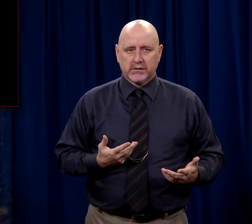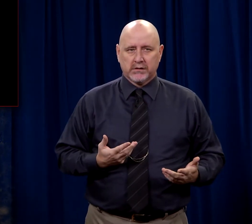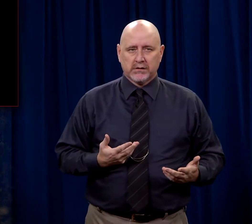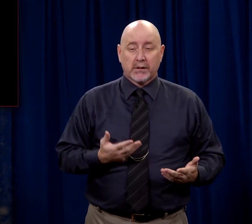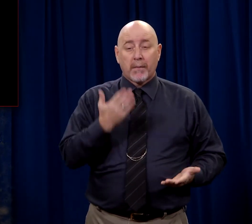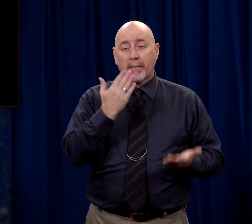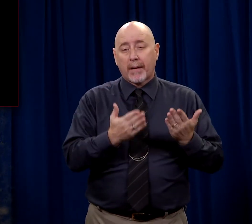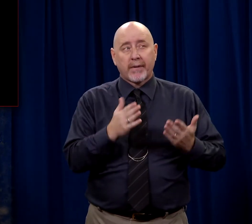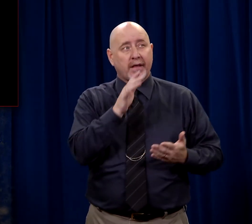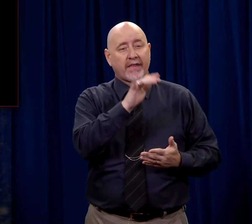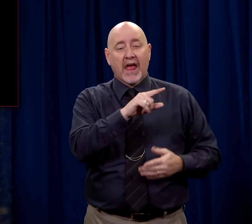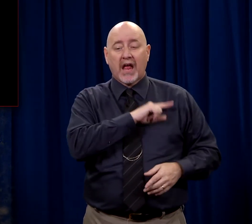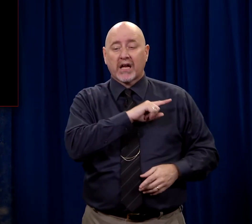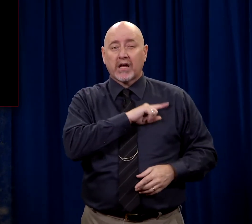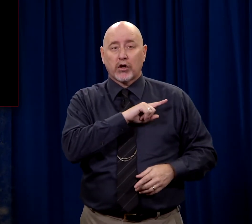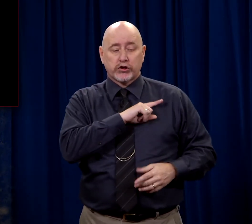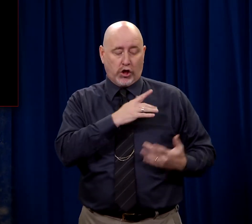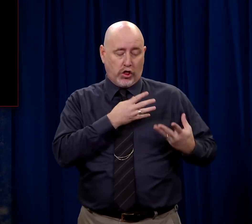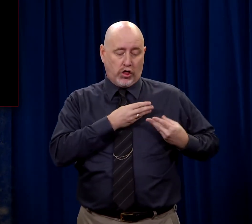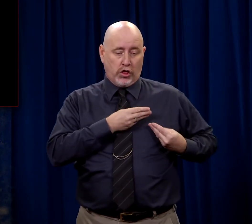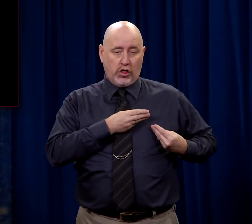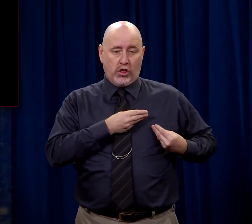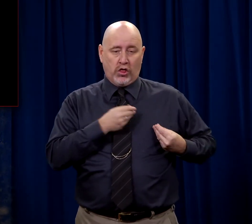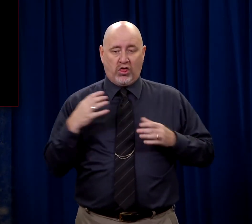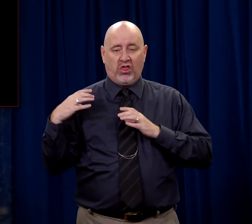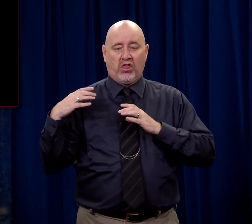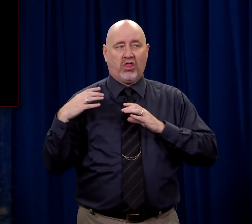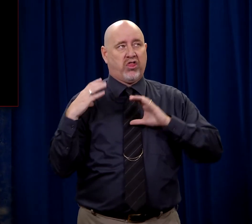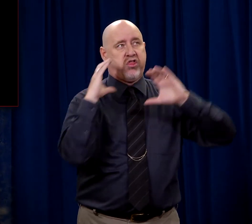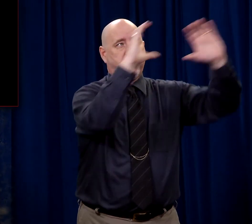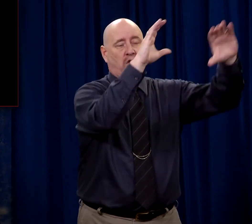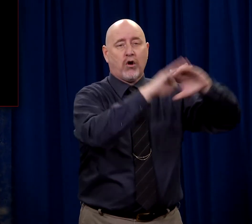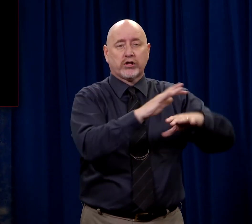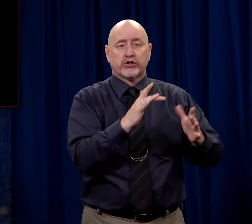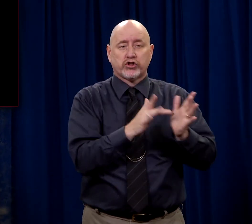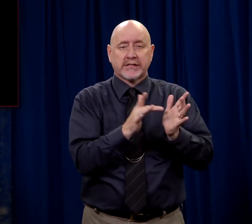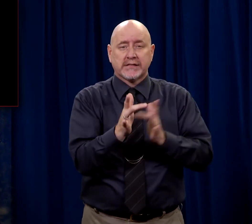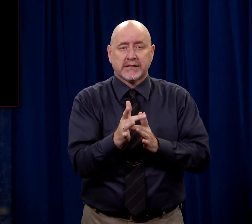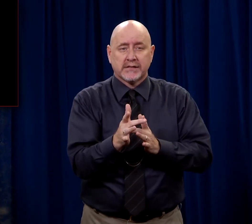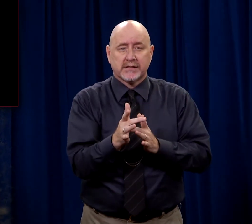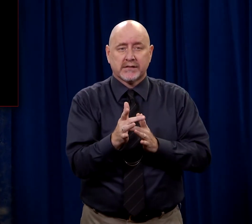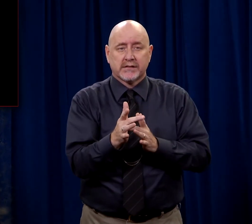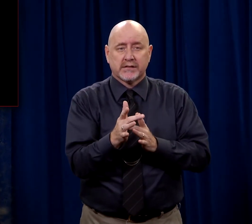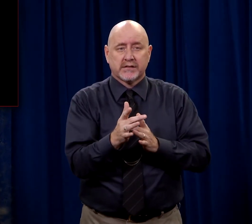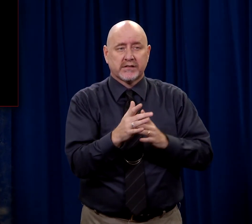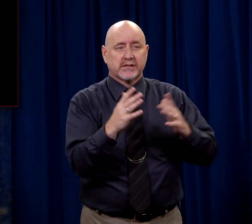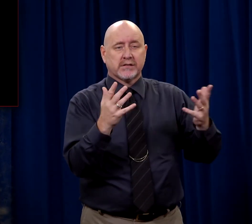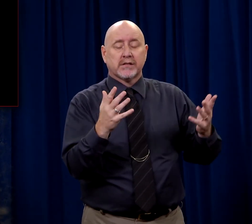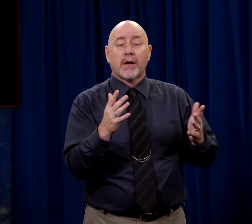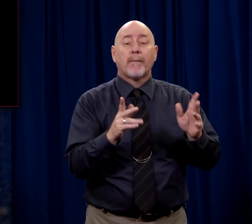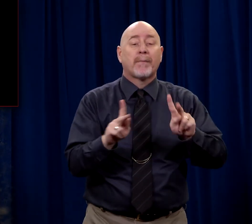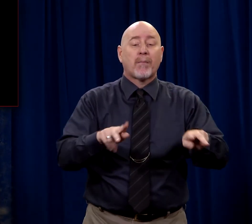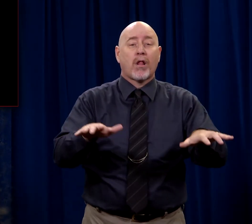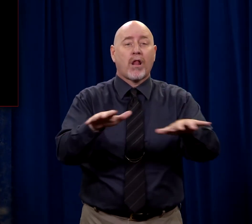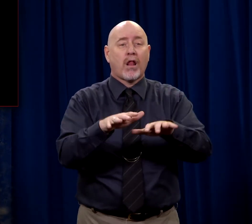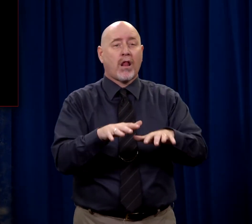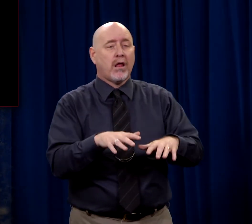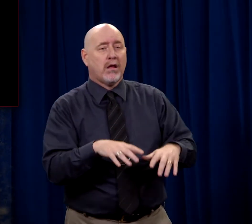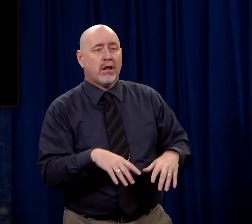that maybe some of this guilt would be implied on Jesus. And then the people in front of the